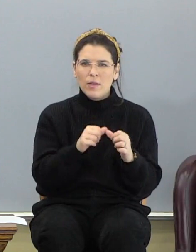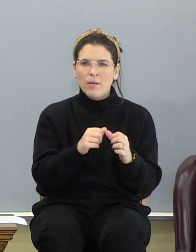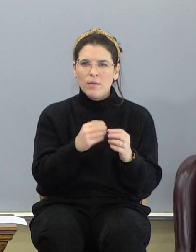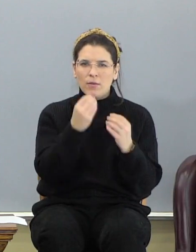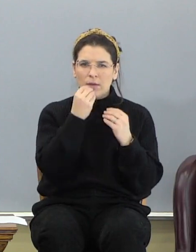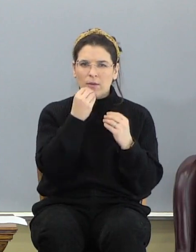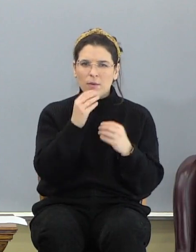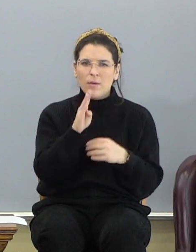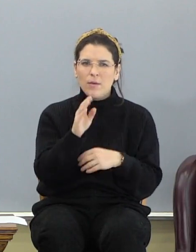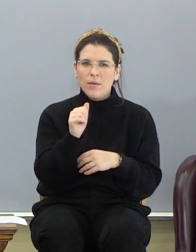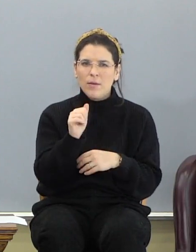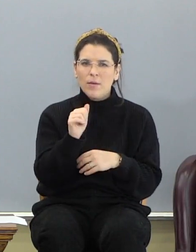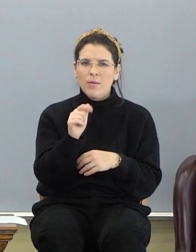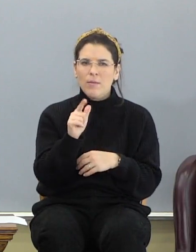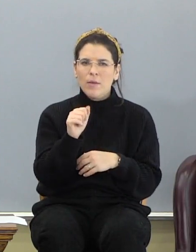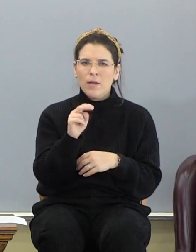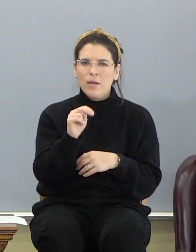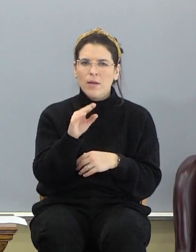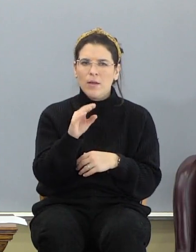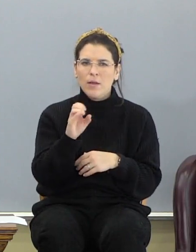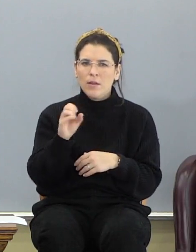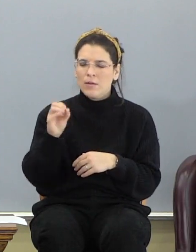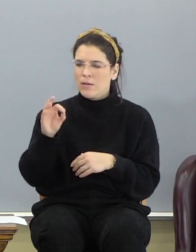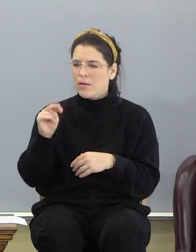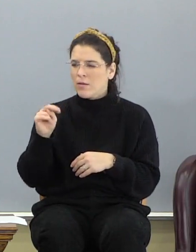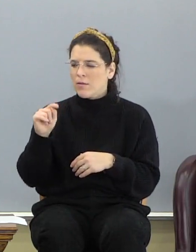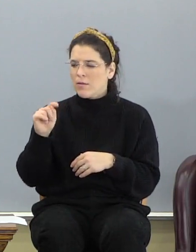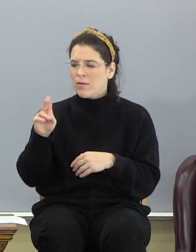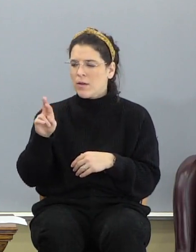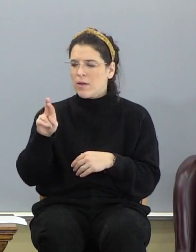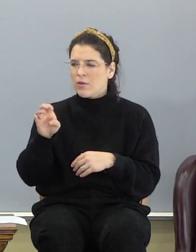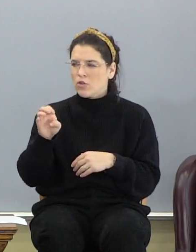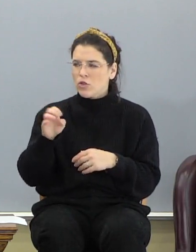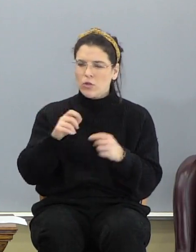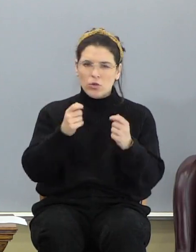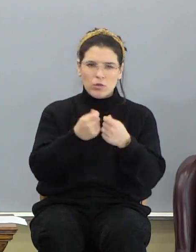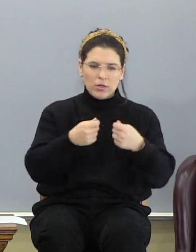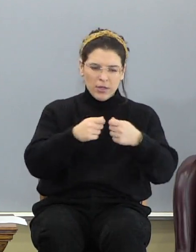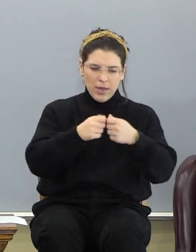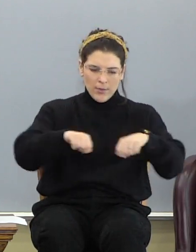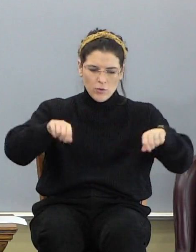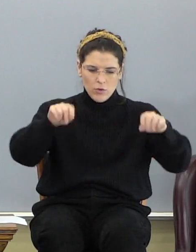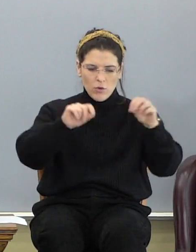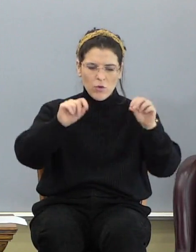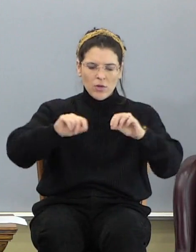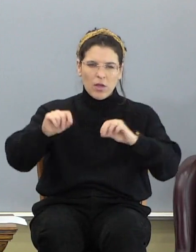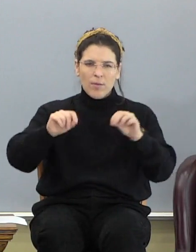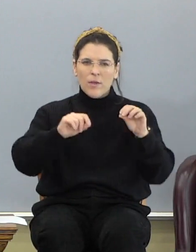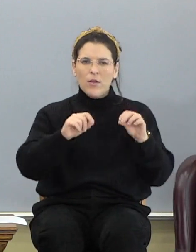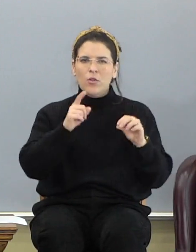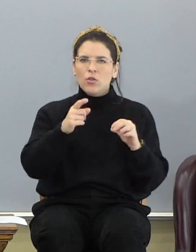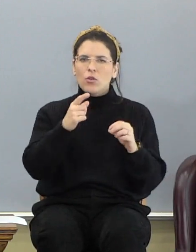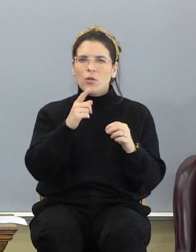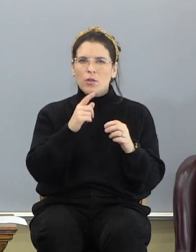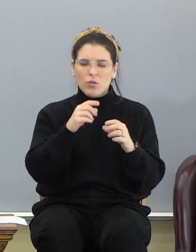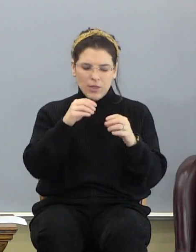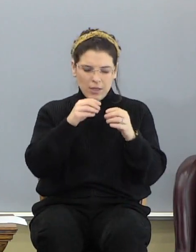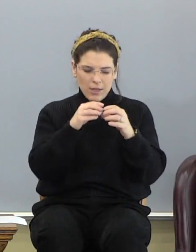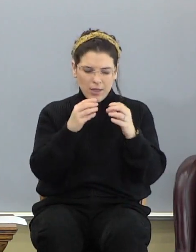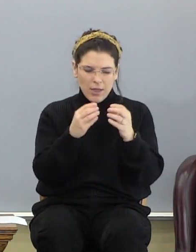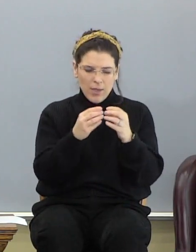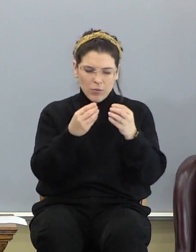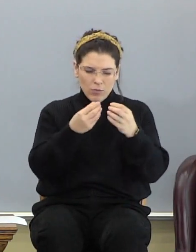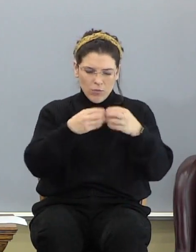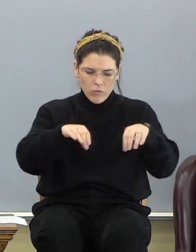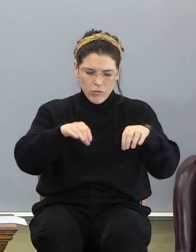Balance of nature. You know what that is. It's a capsule. You can open it up and dump stuff out. You're literally in that capsule